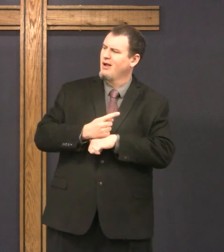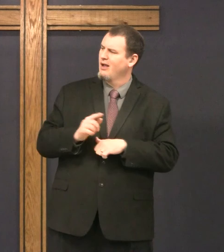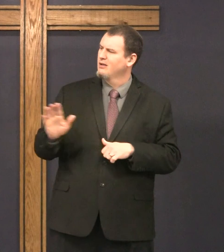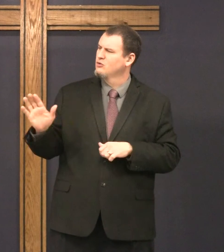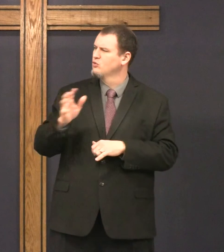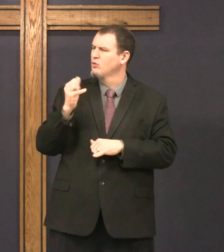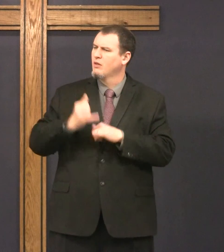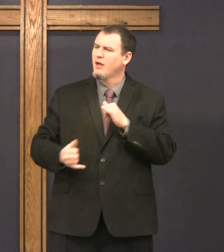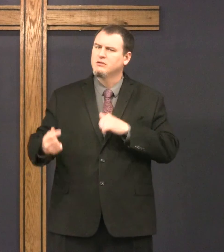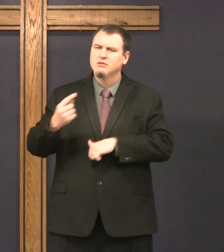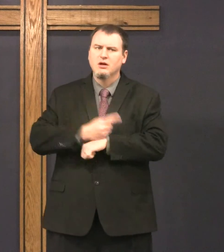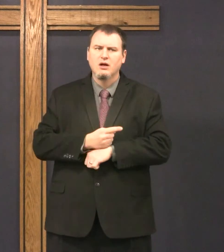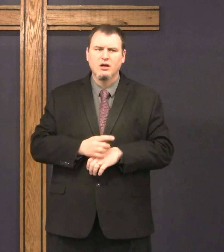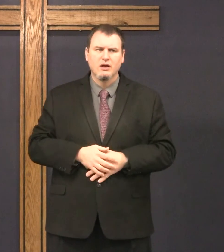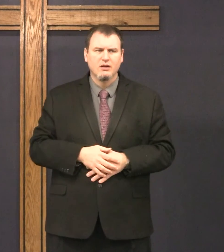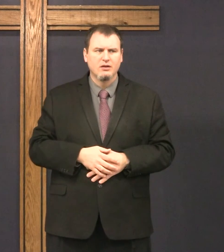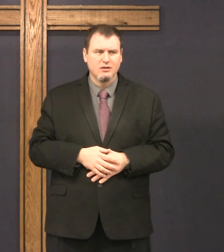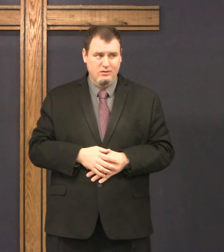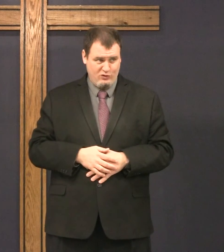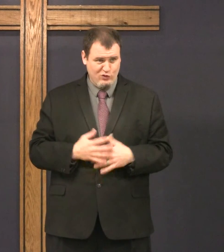Suppose that today was the last day.